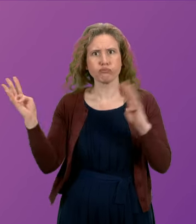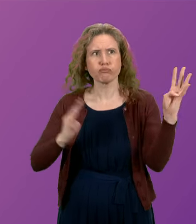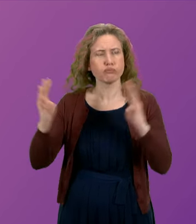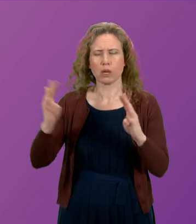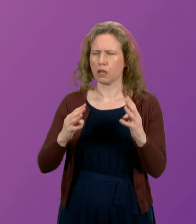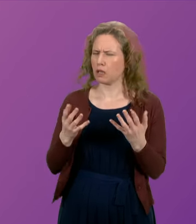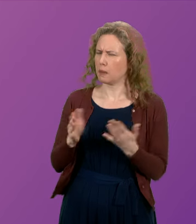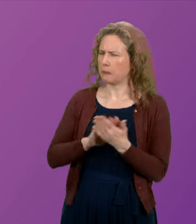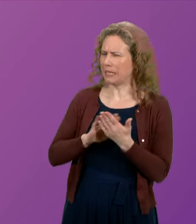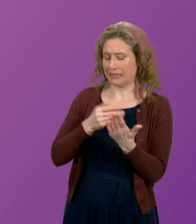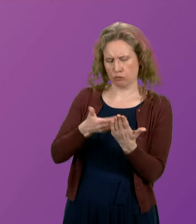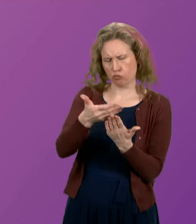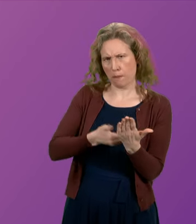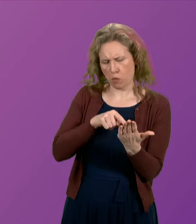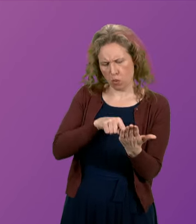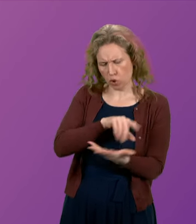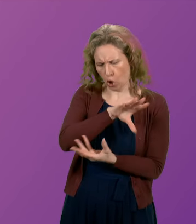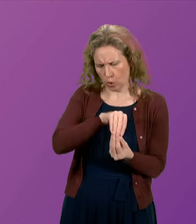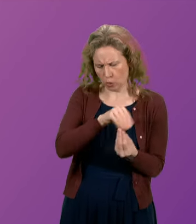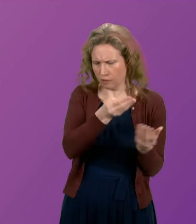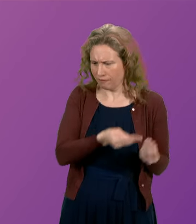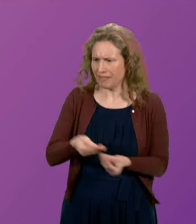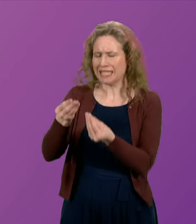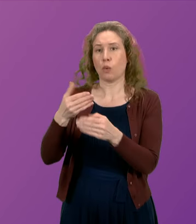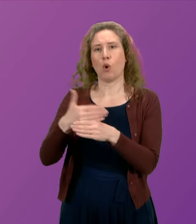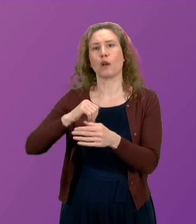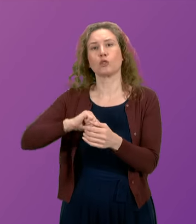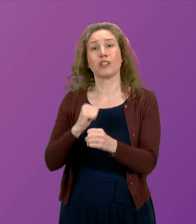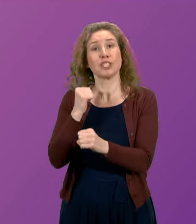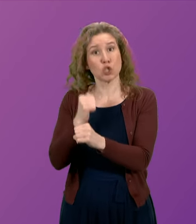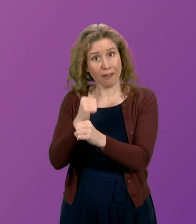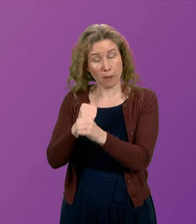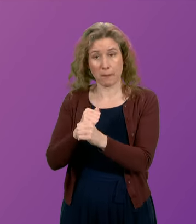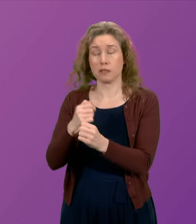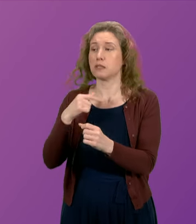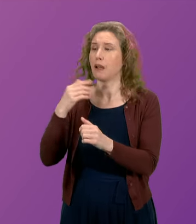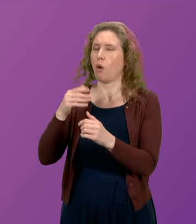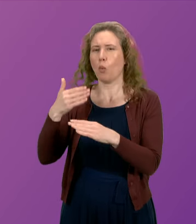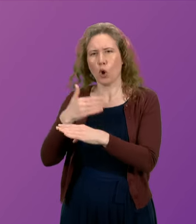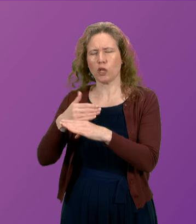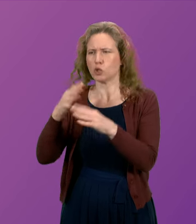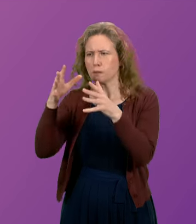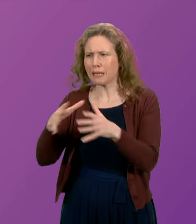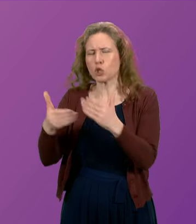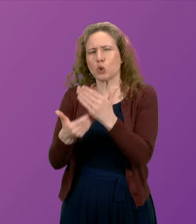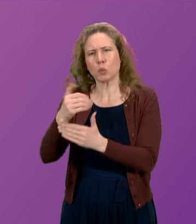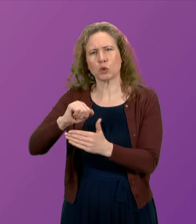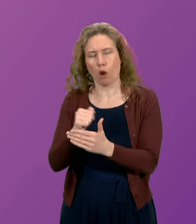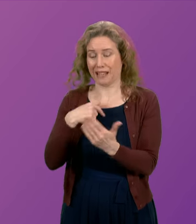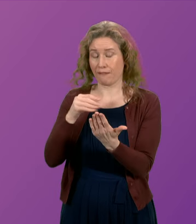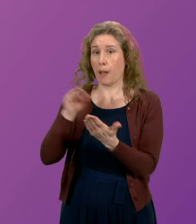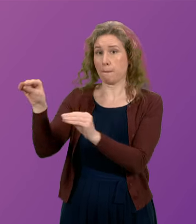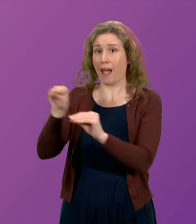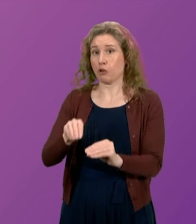conclusion of this report feed into the work of the Scottish Government's building a new Scotland series where the migration paper outlines